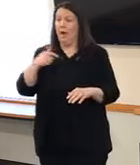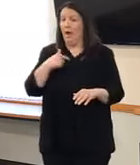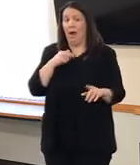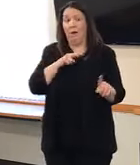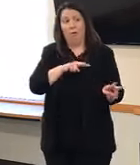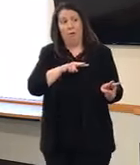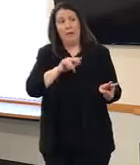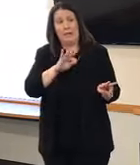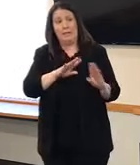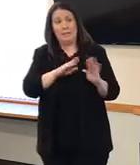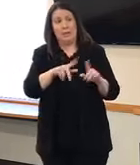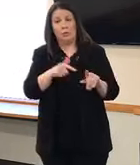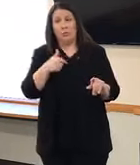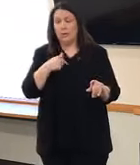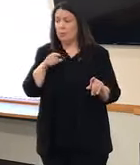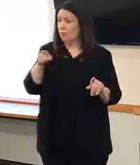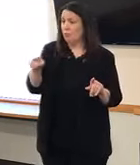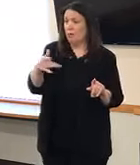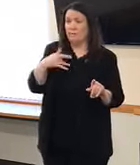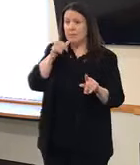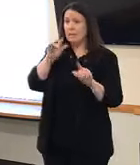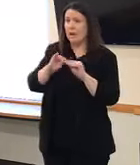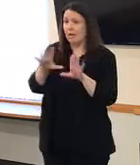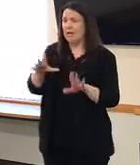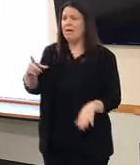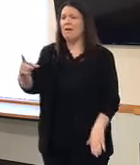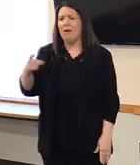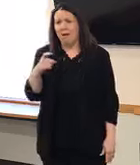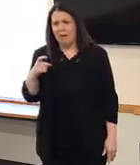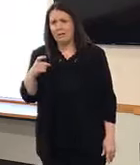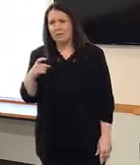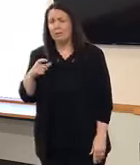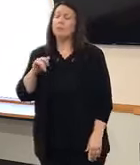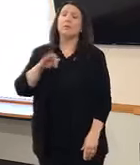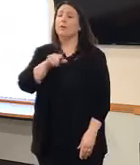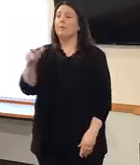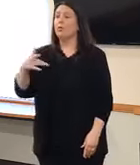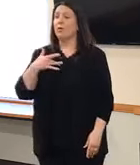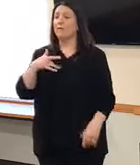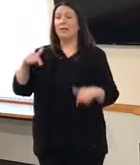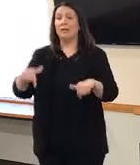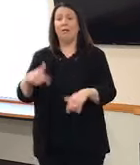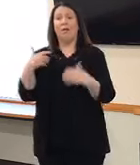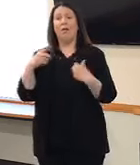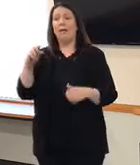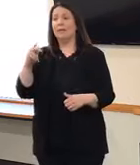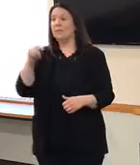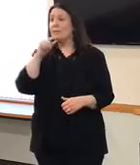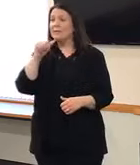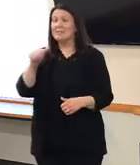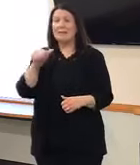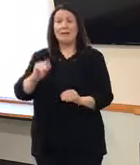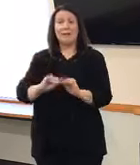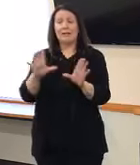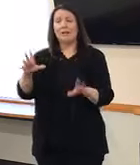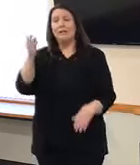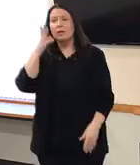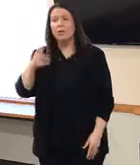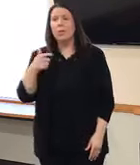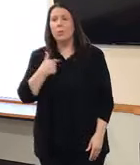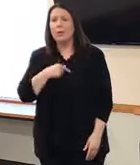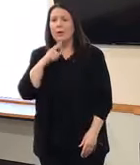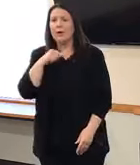of us that understand the public health department's perspectives on reporting understand we're trying to report the most